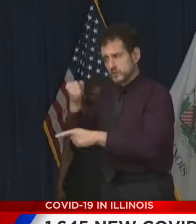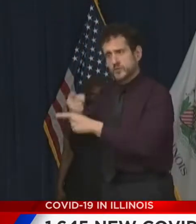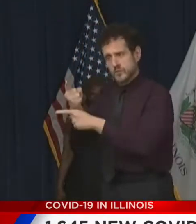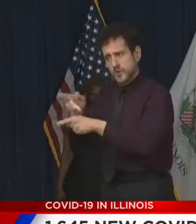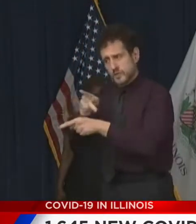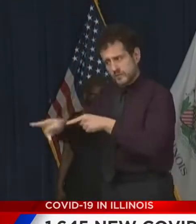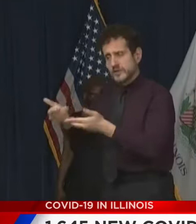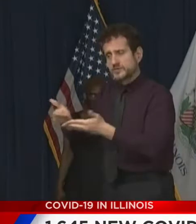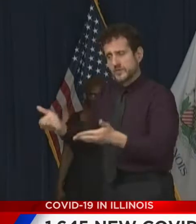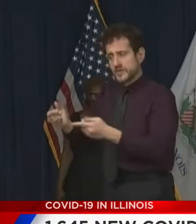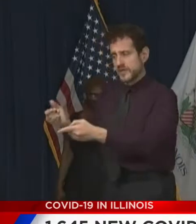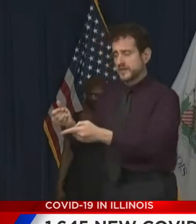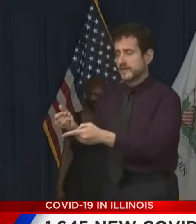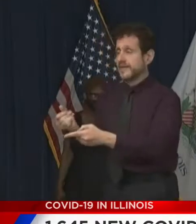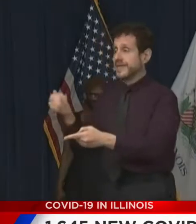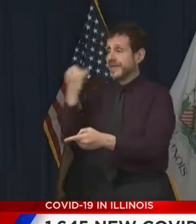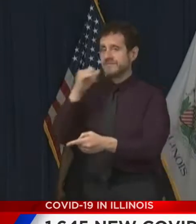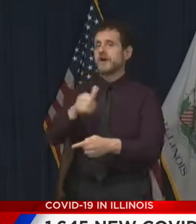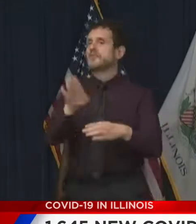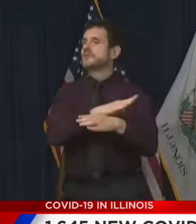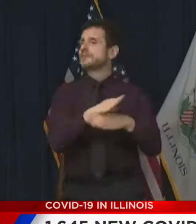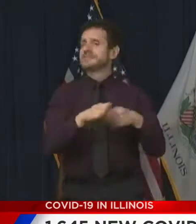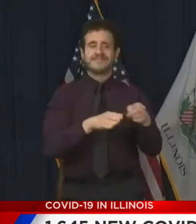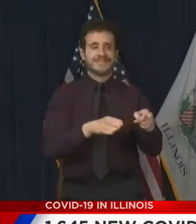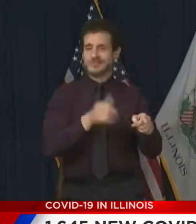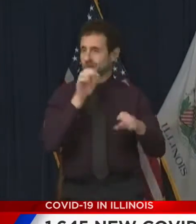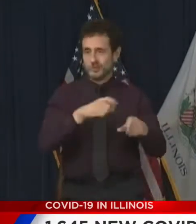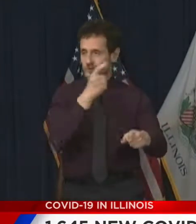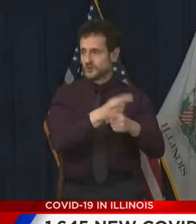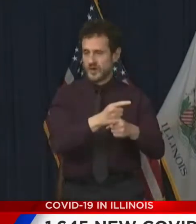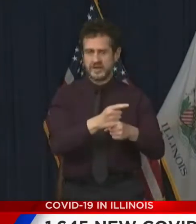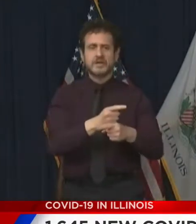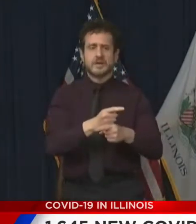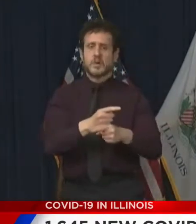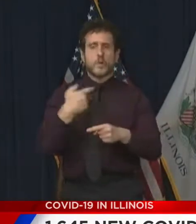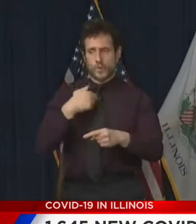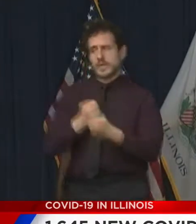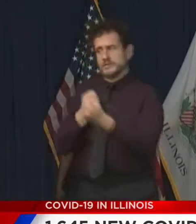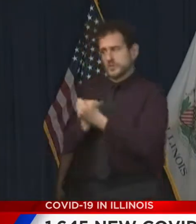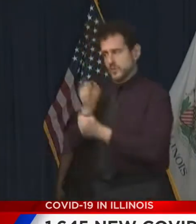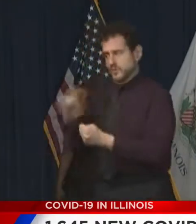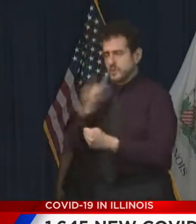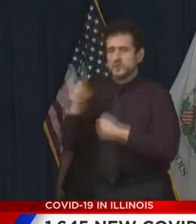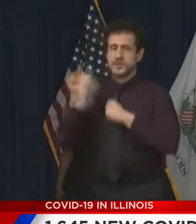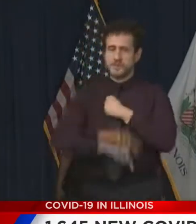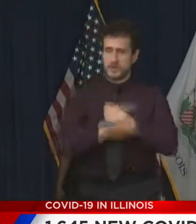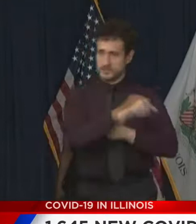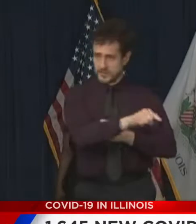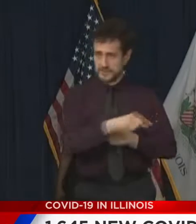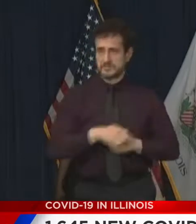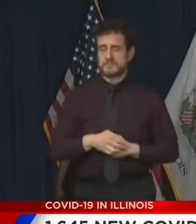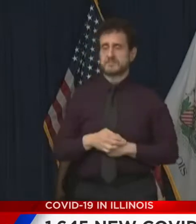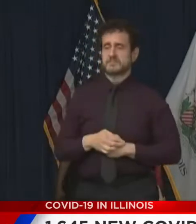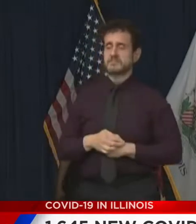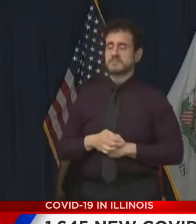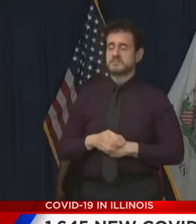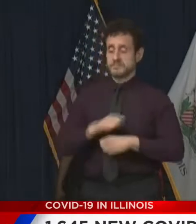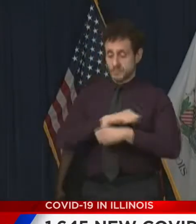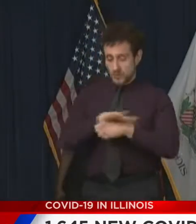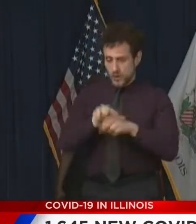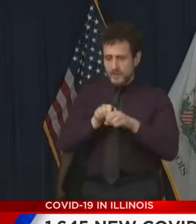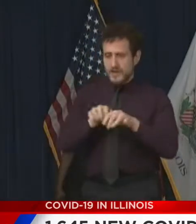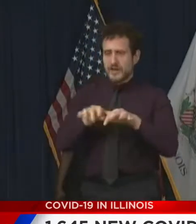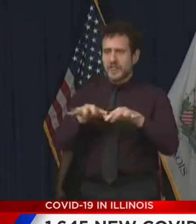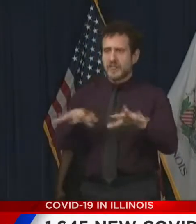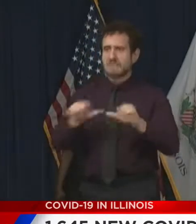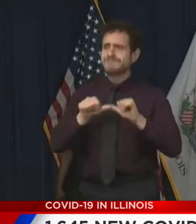competitors who are acting in bad faith. The virus is still among us and will be until a